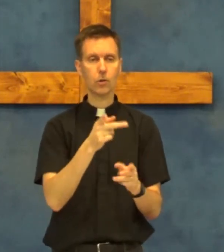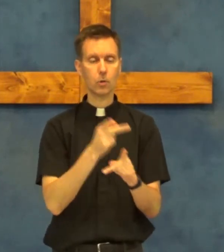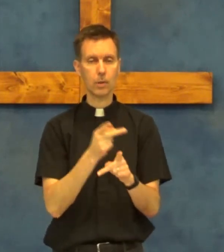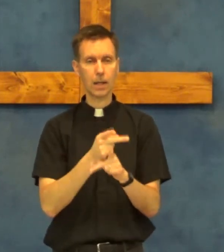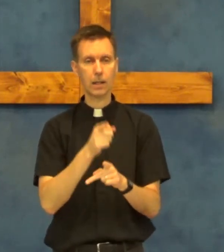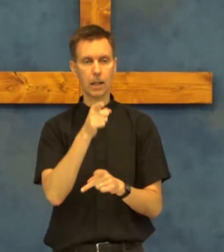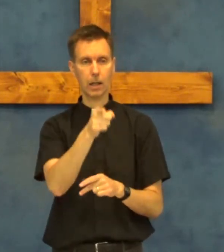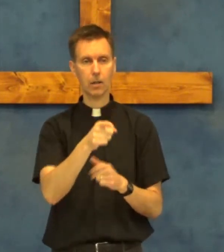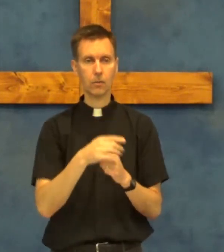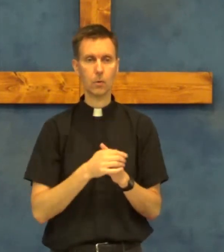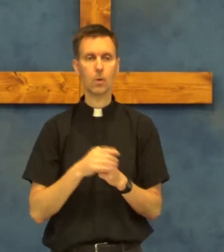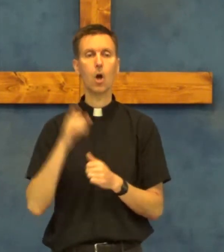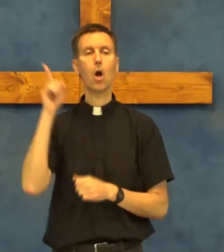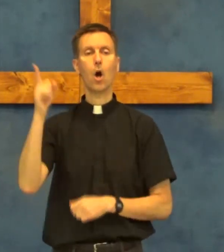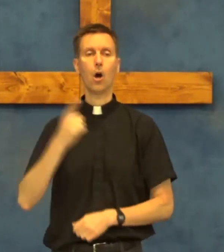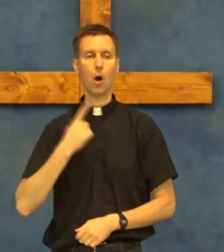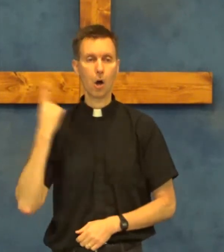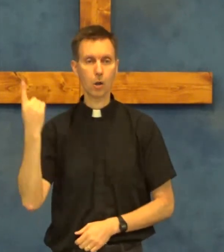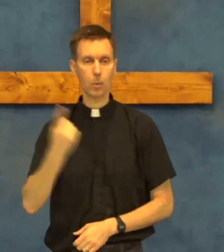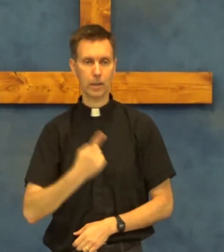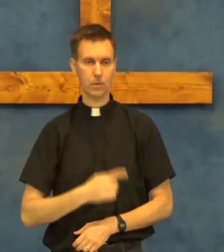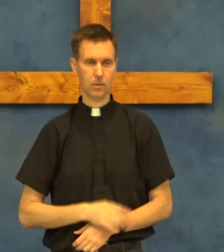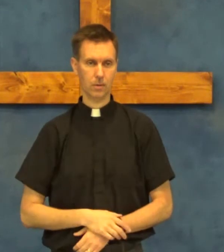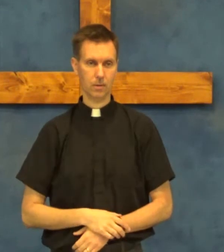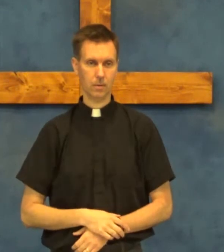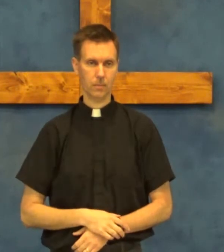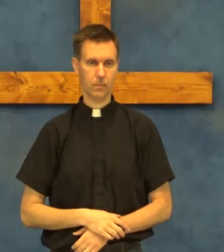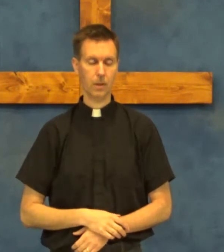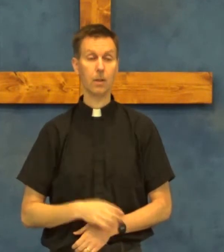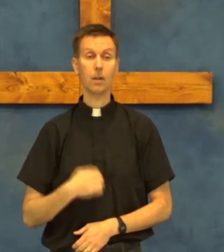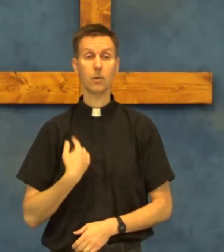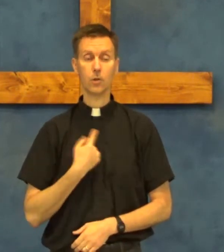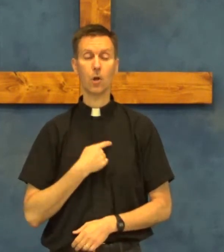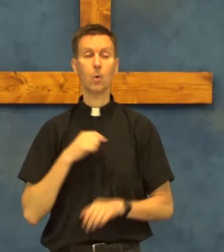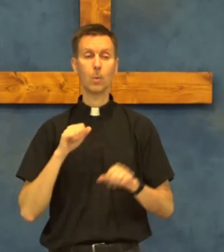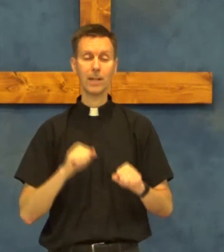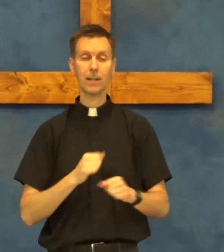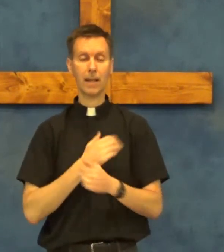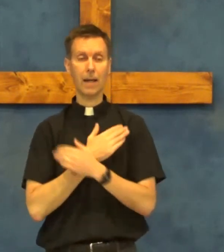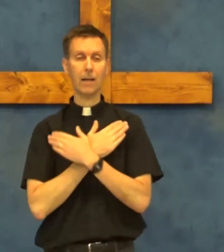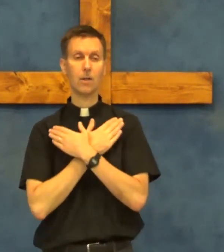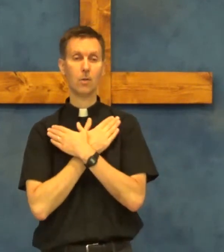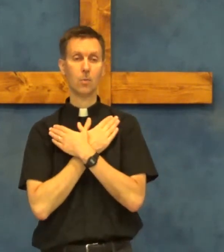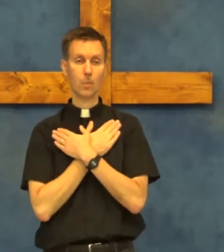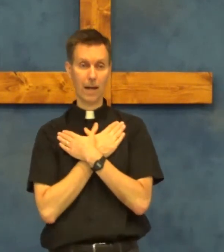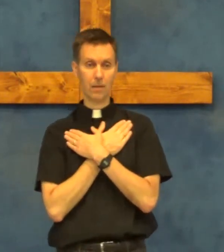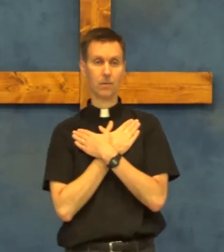you taking care of you always and so we can rest